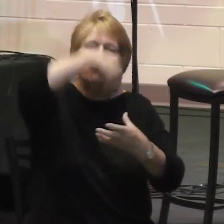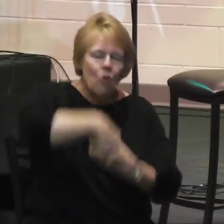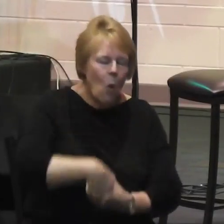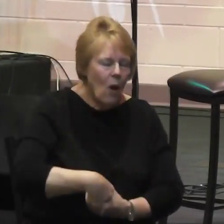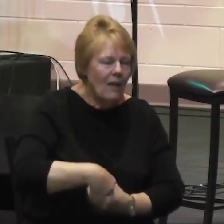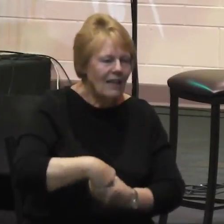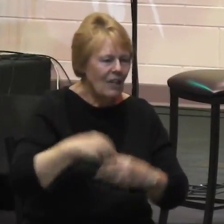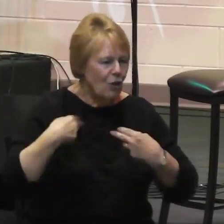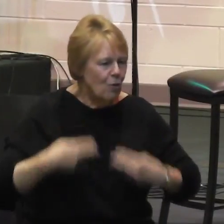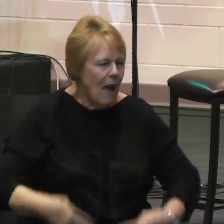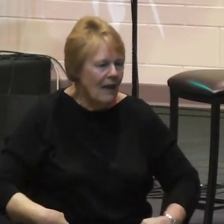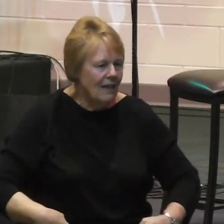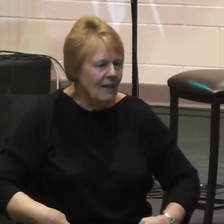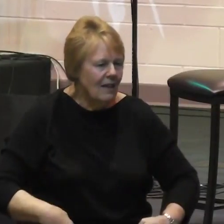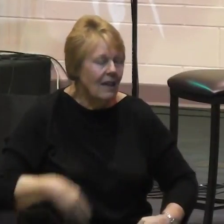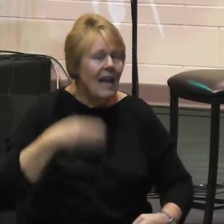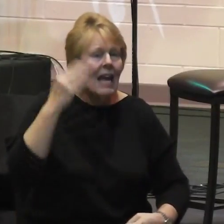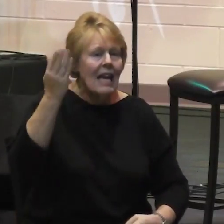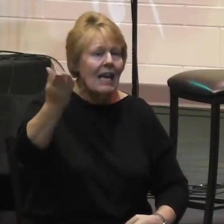He was inclusive.